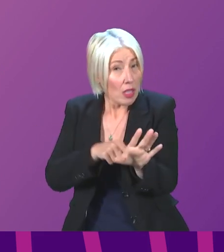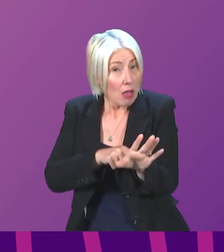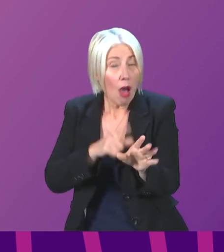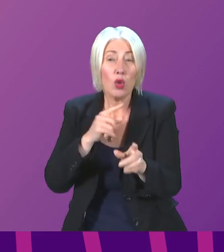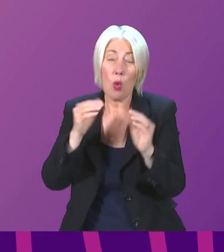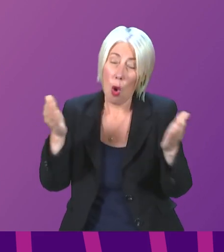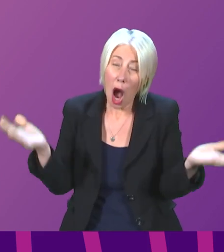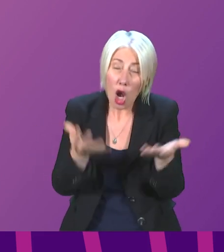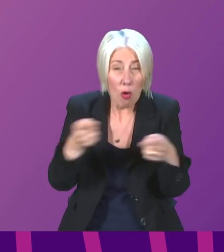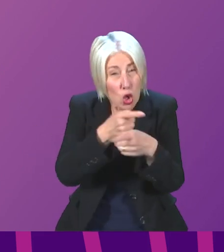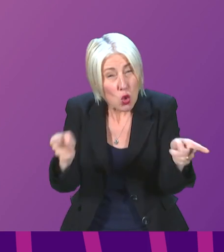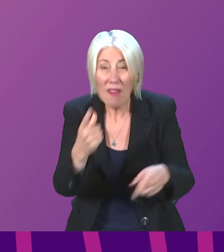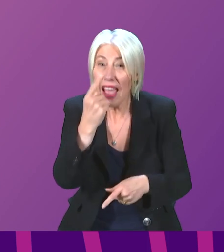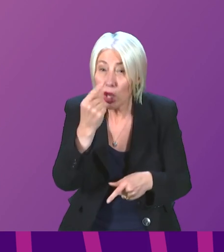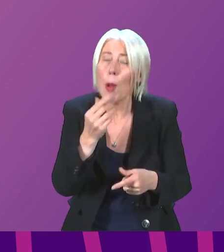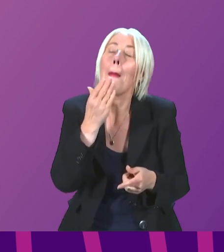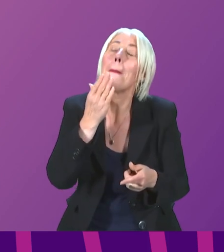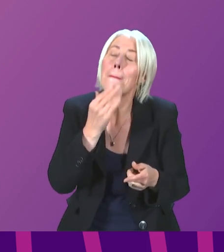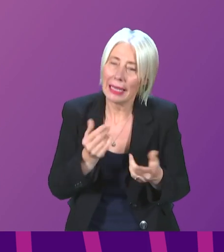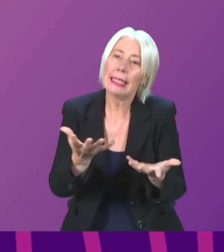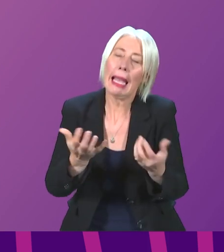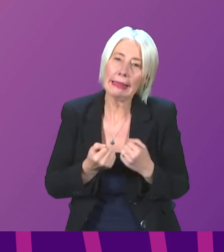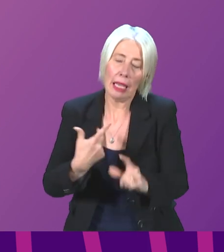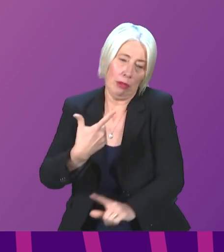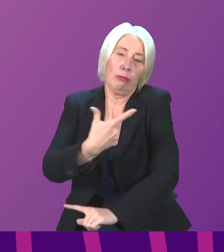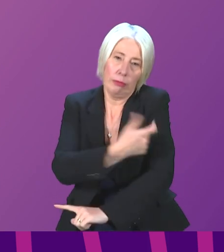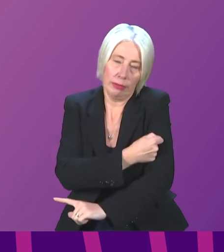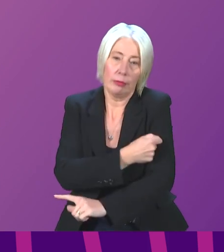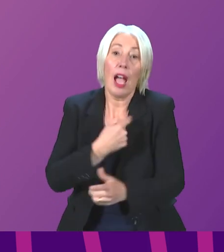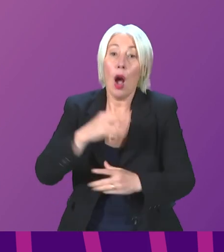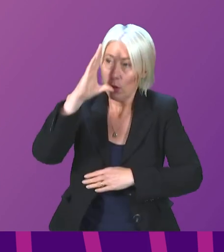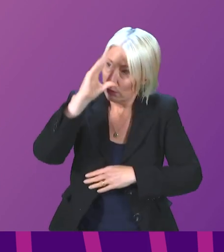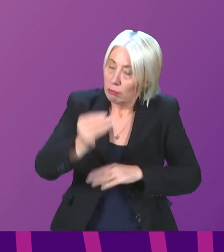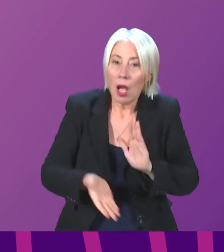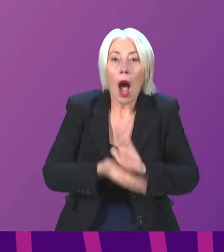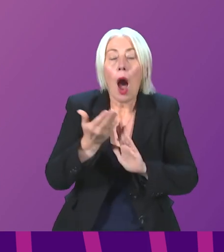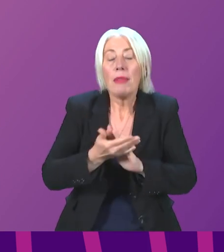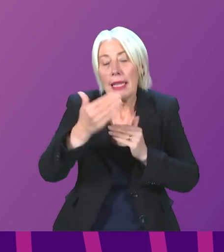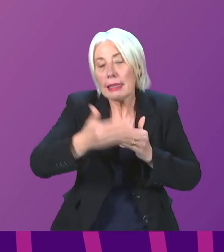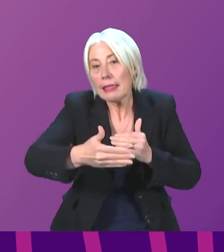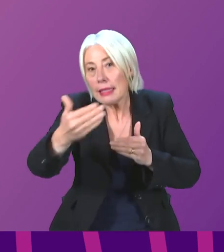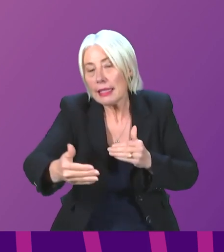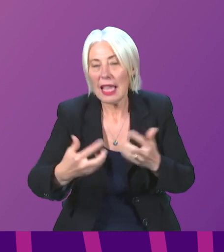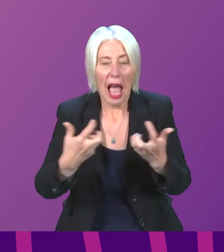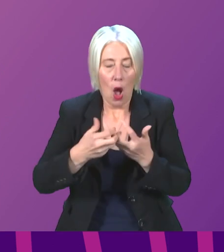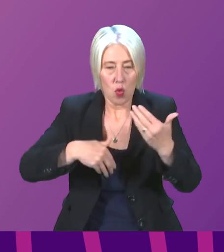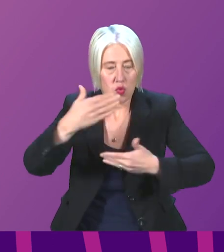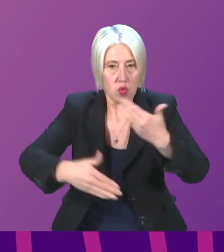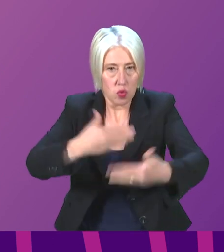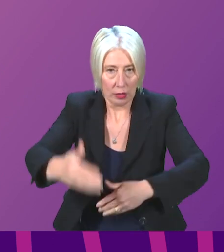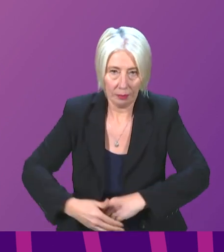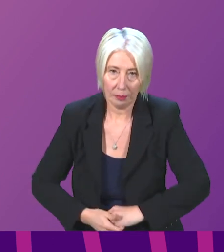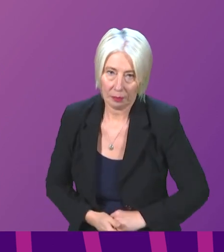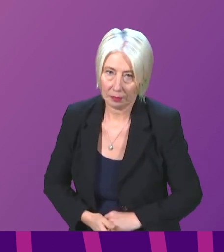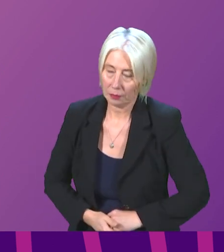who is eligible to take up the offer of the vaccination. I look forward to providing a further update, of course, to the Parliament, detailing our progression through the programme in the coming months.